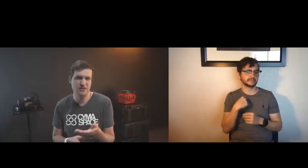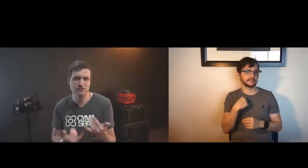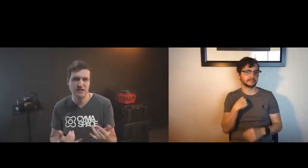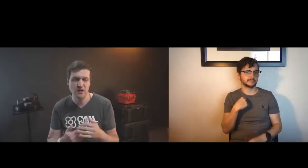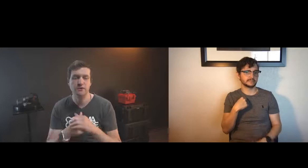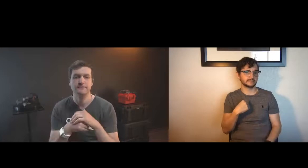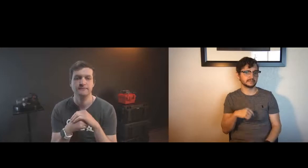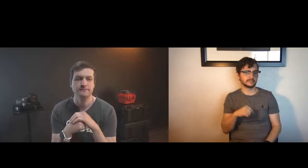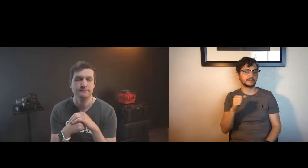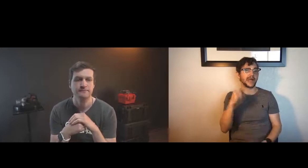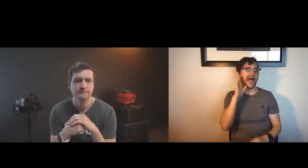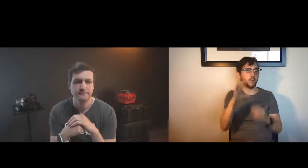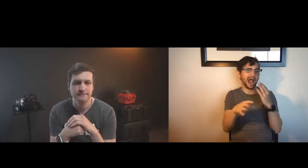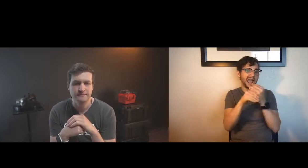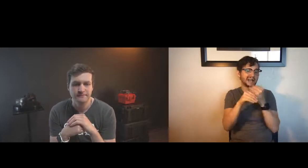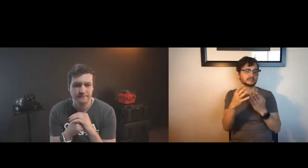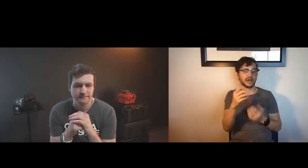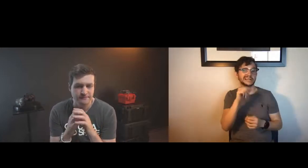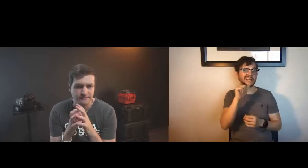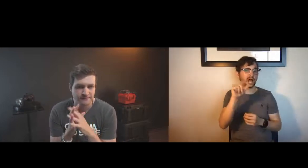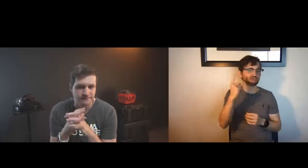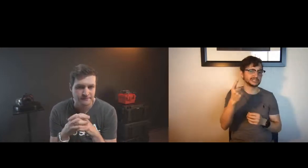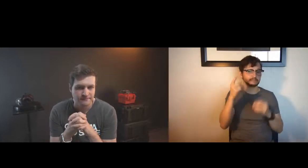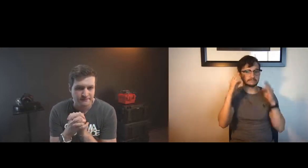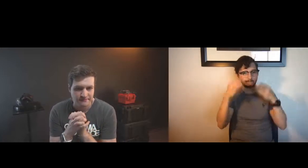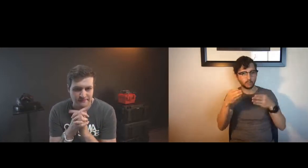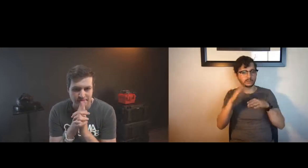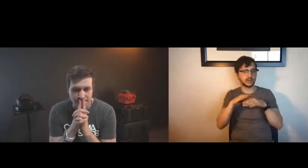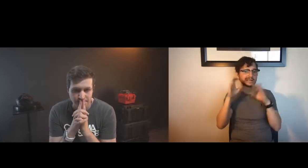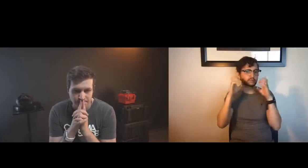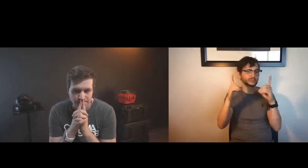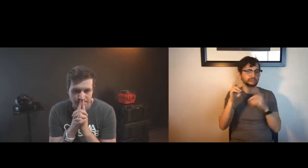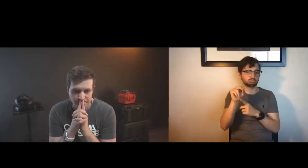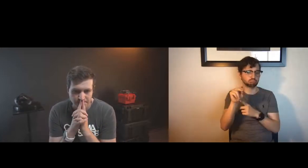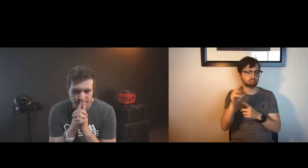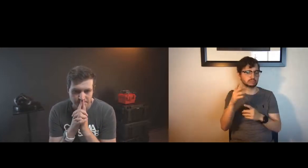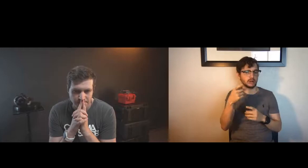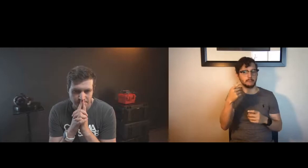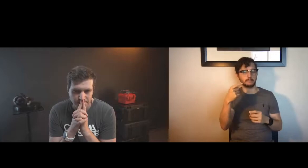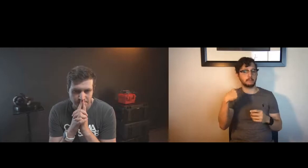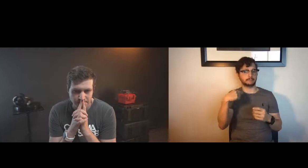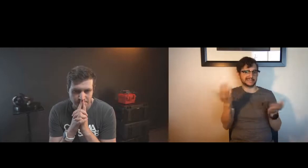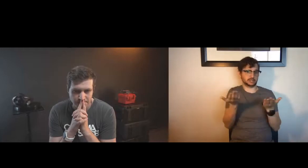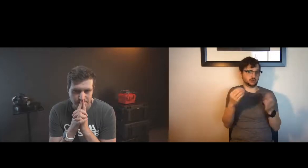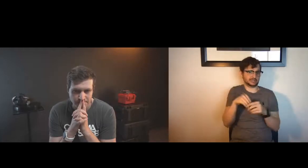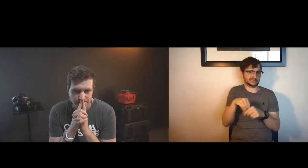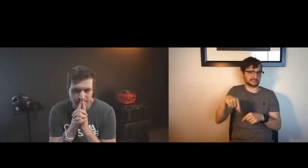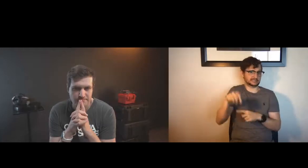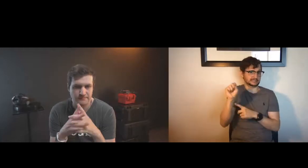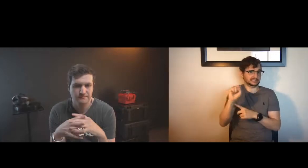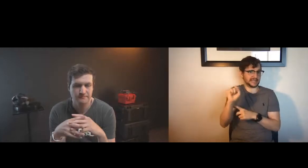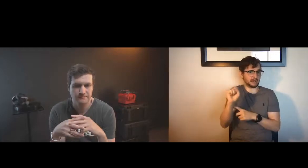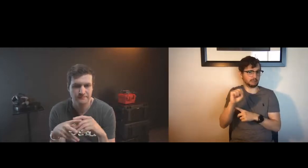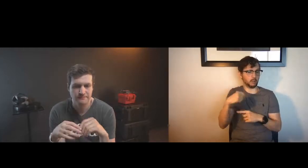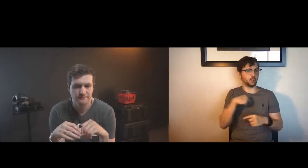experiences and that's not there right now either right and i'll add to that that it's not just a lack of a